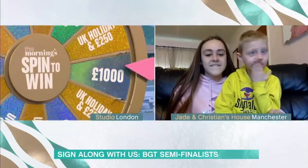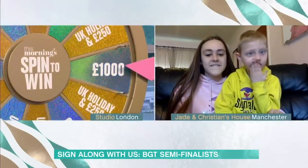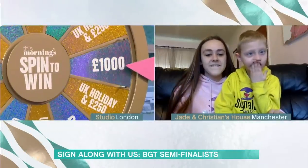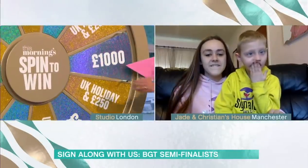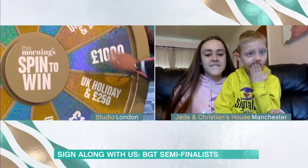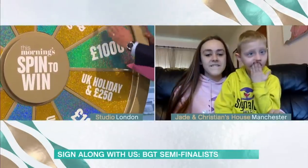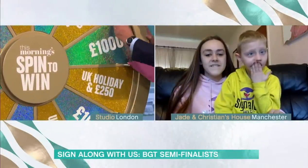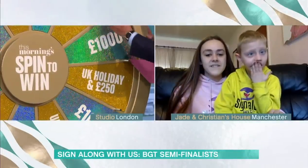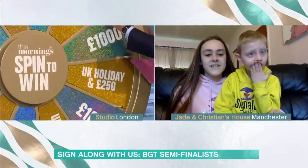Oh! Oh!